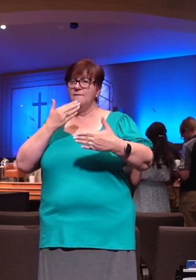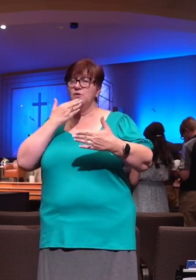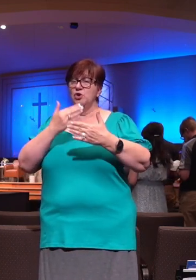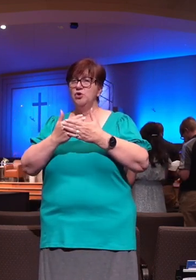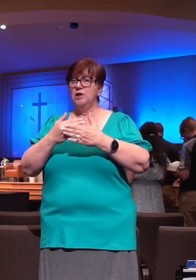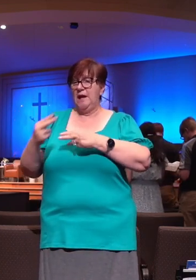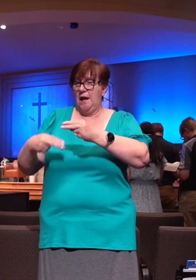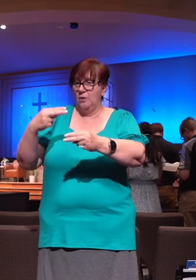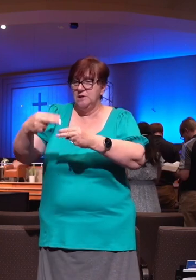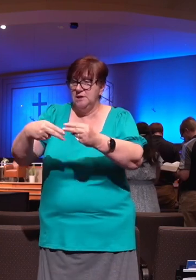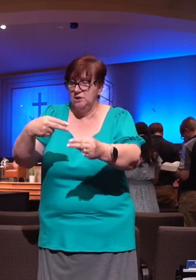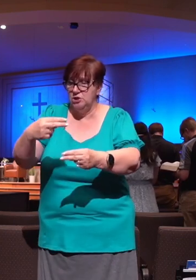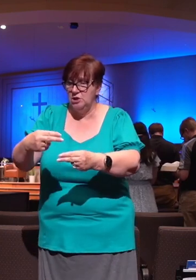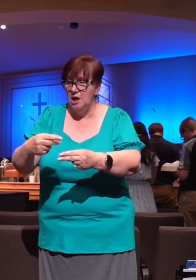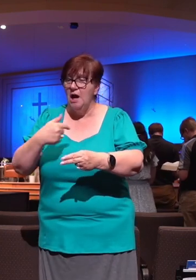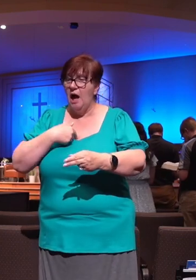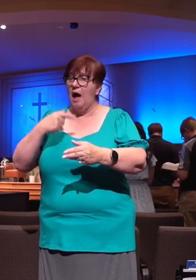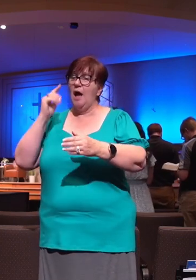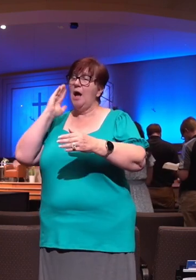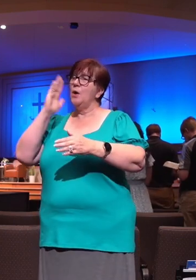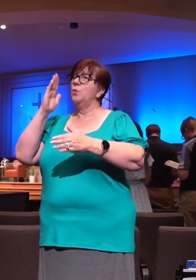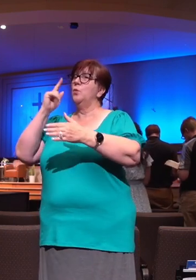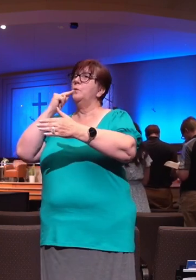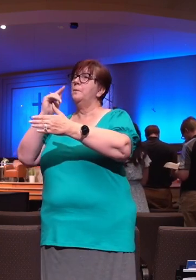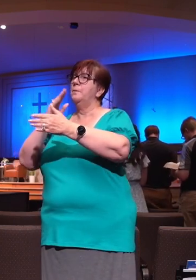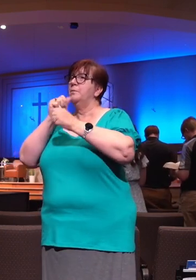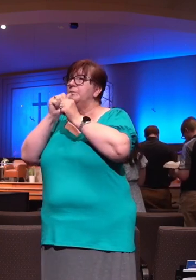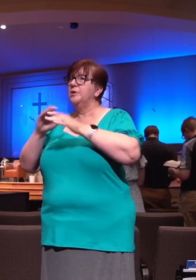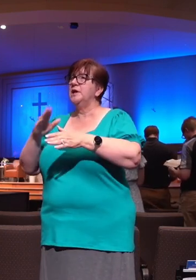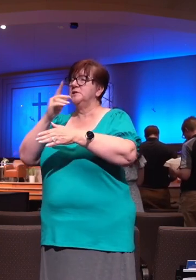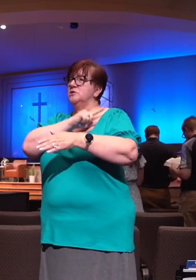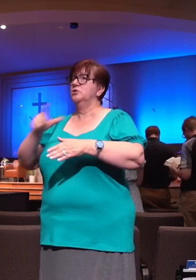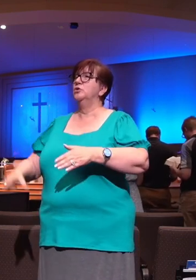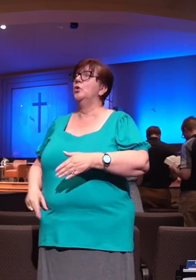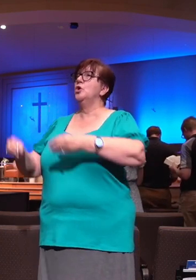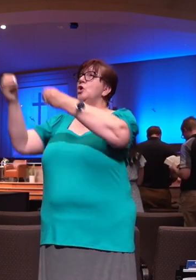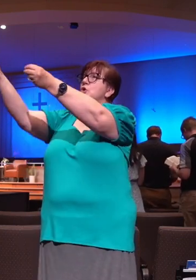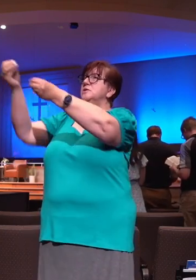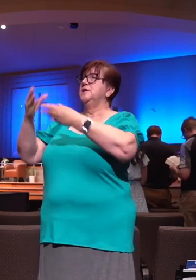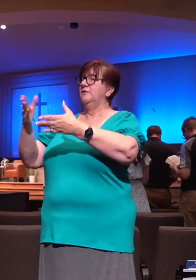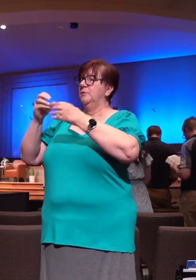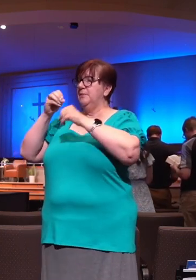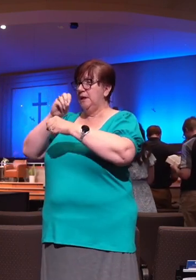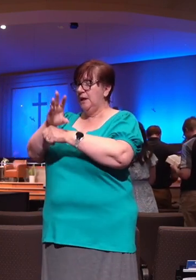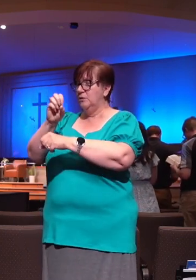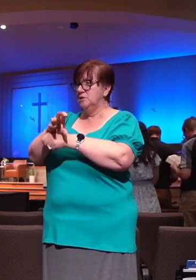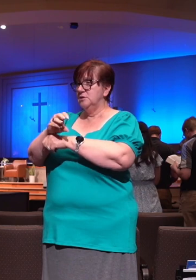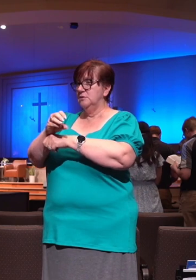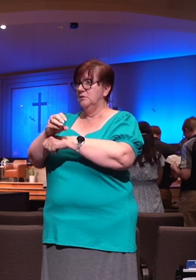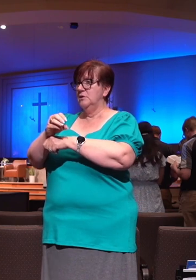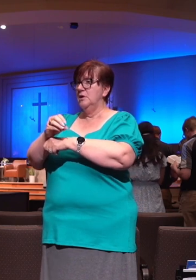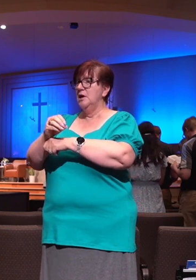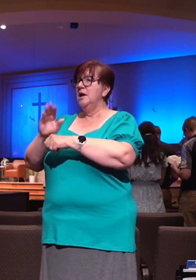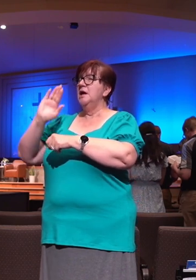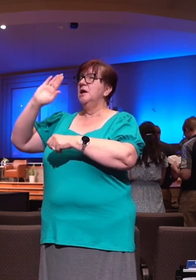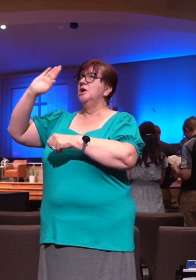I will bless the Lord who hath given me counsel. My reigns also instruct me in the night seasons.